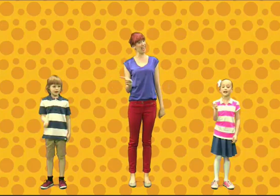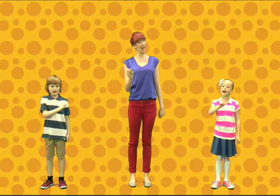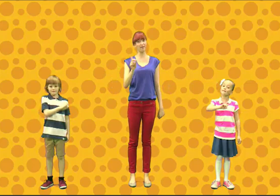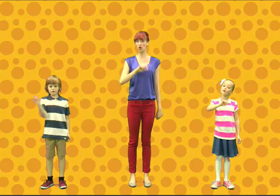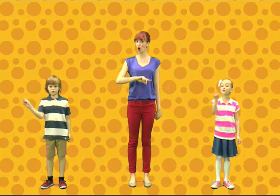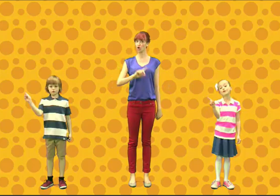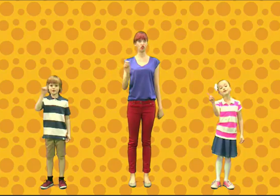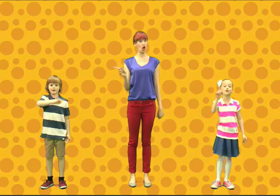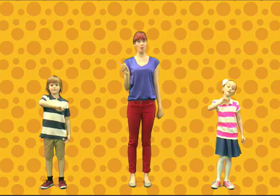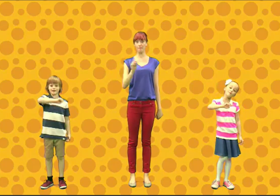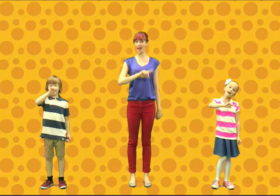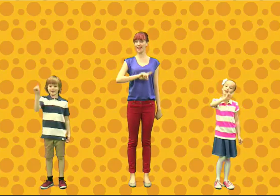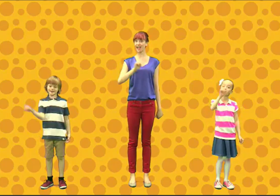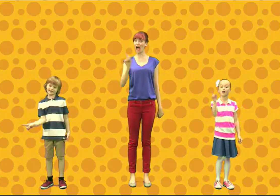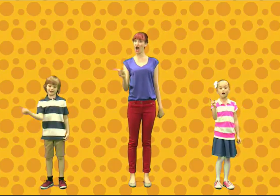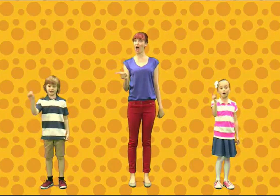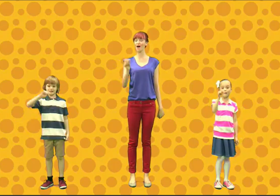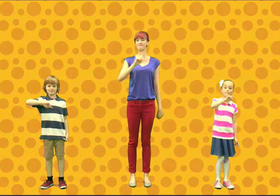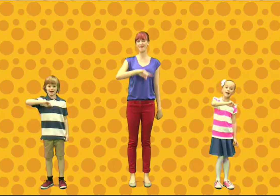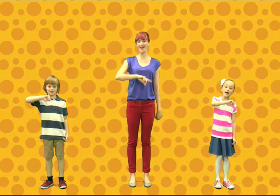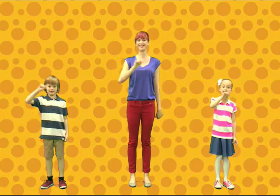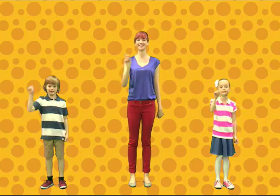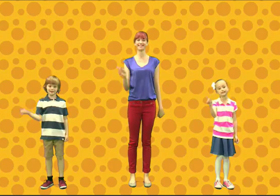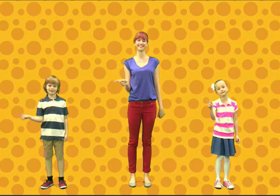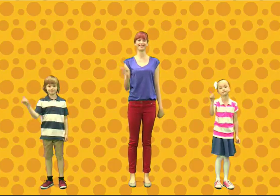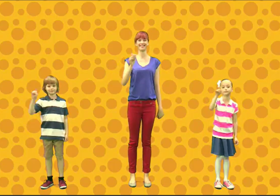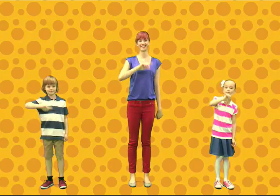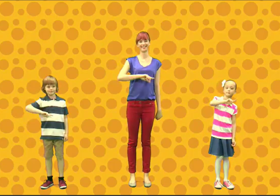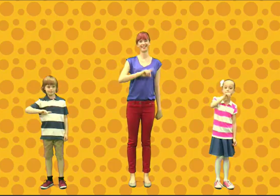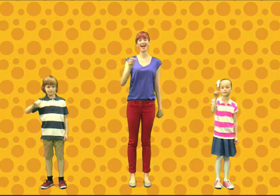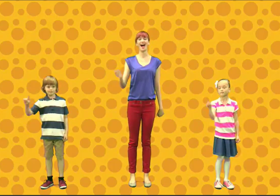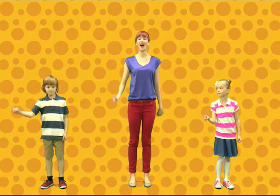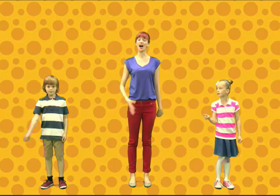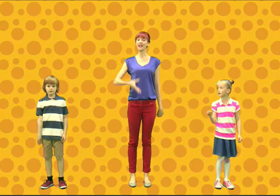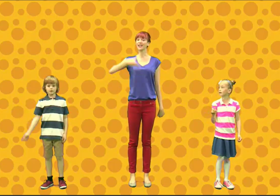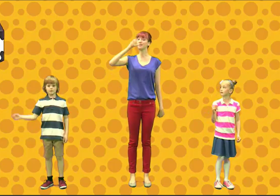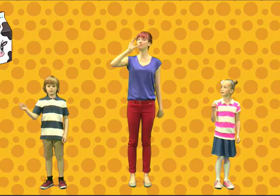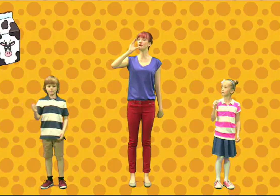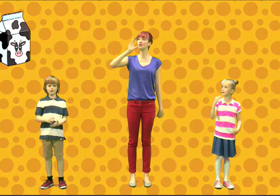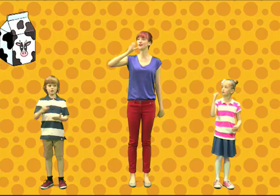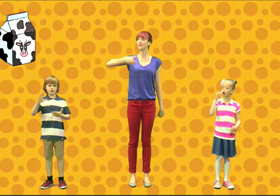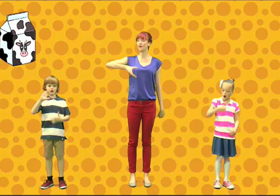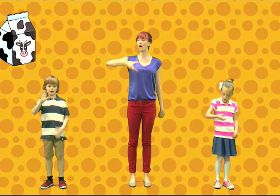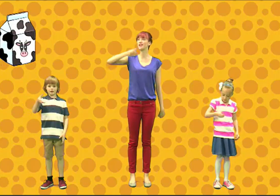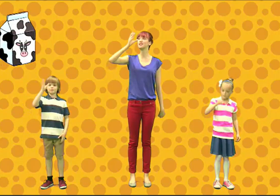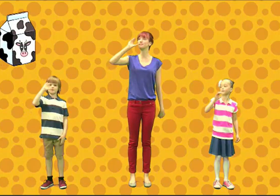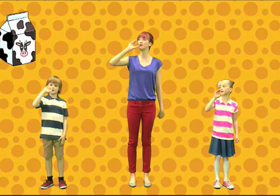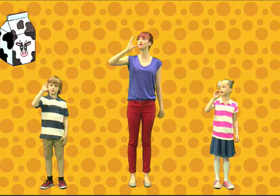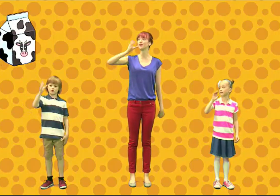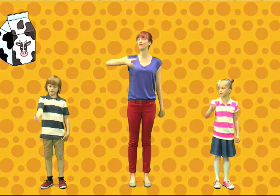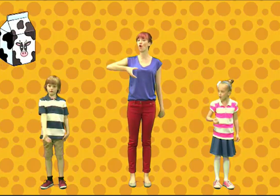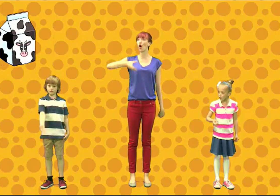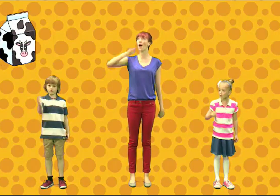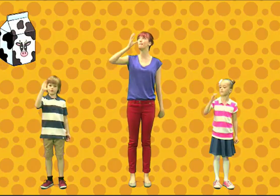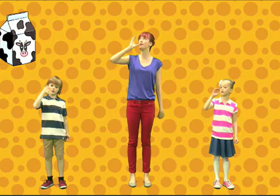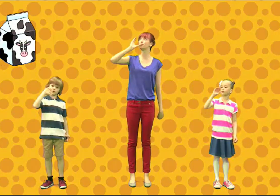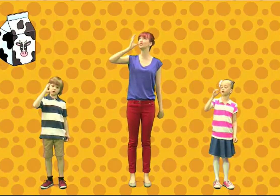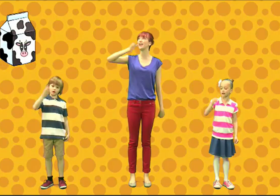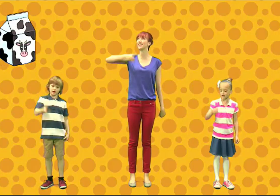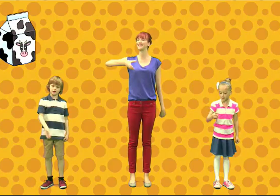careful, don't make a mess I need milk, I need milk for a milkshake